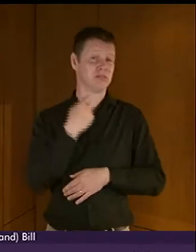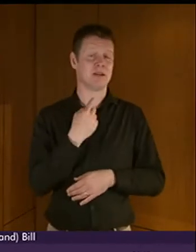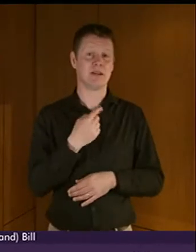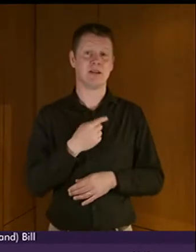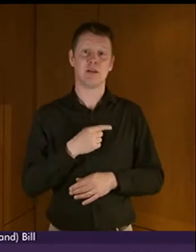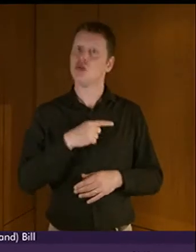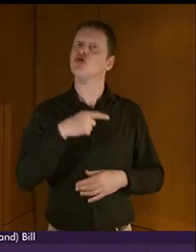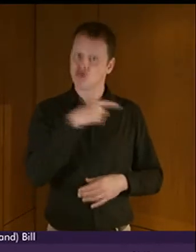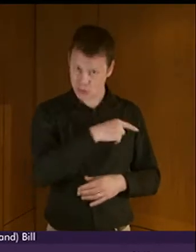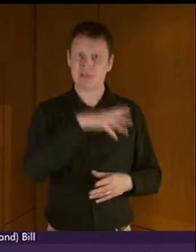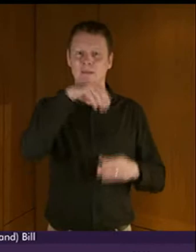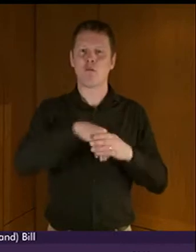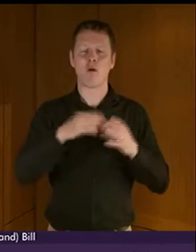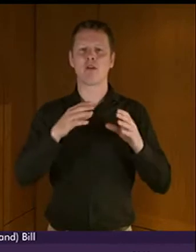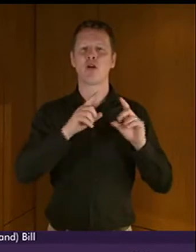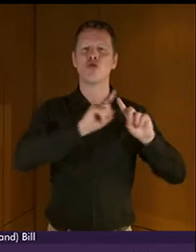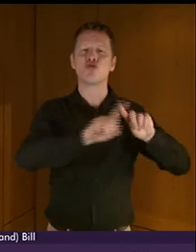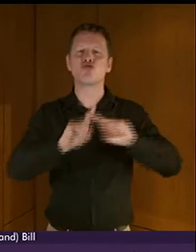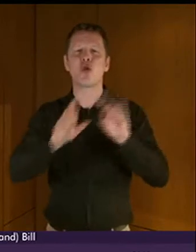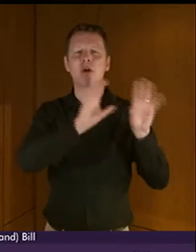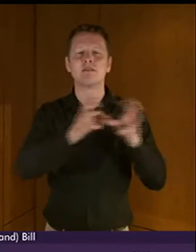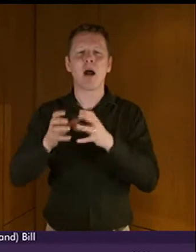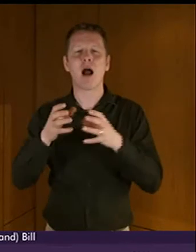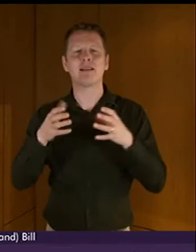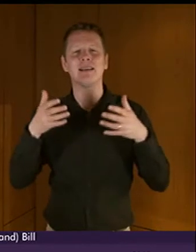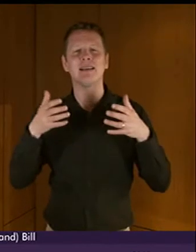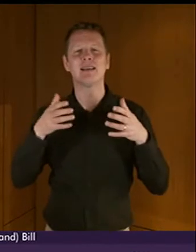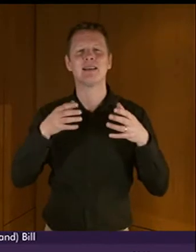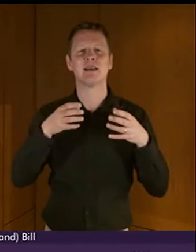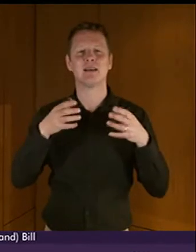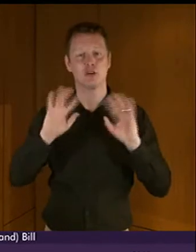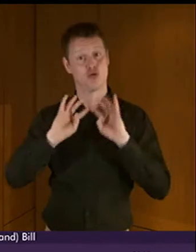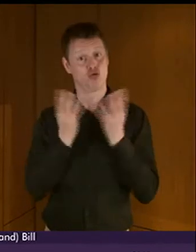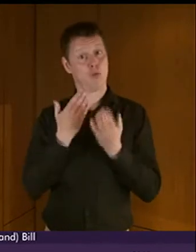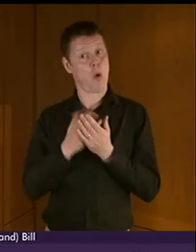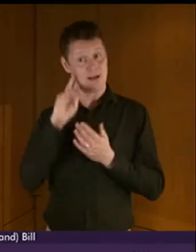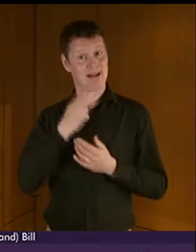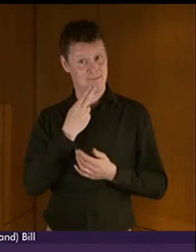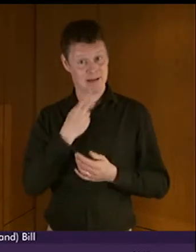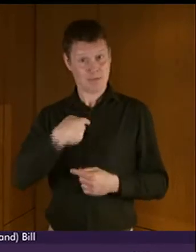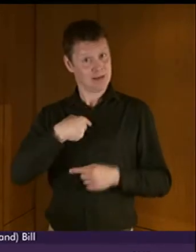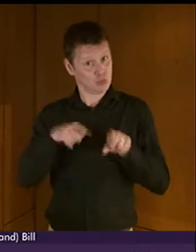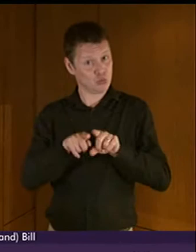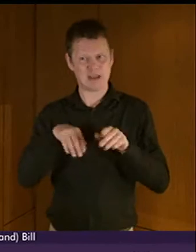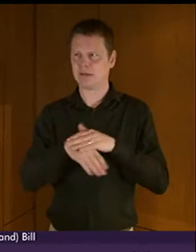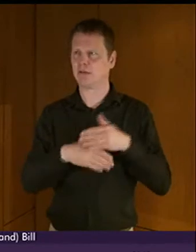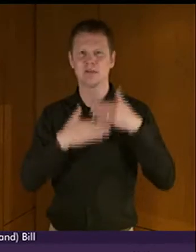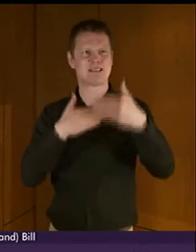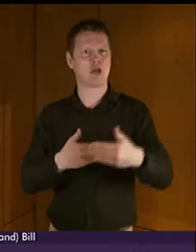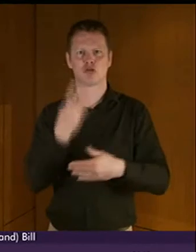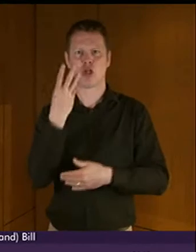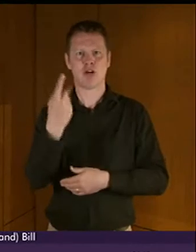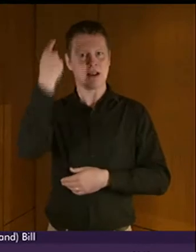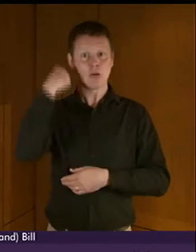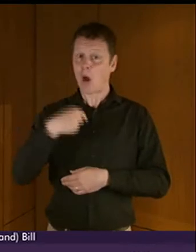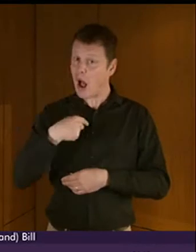significantly involved in the cross-party group on deafness, as it may come as news to some was I in session three. And